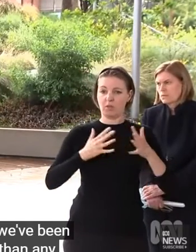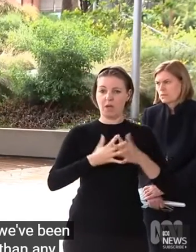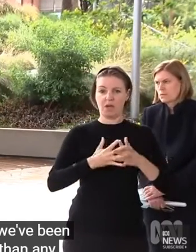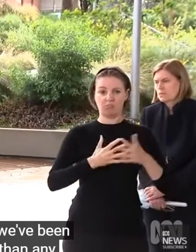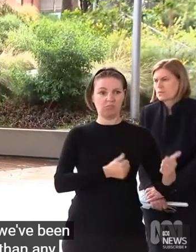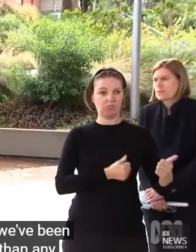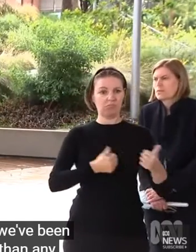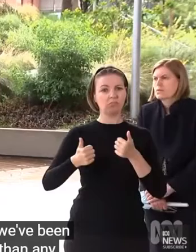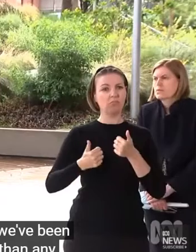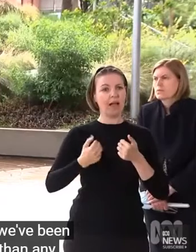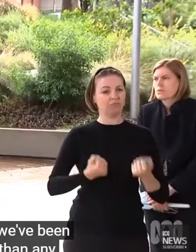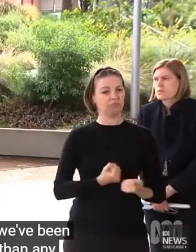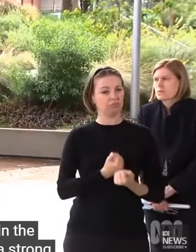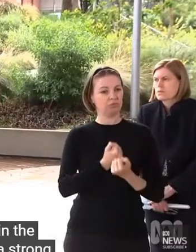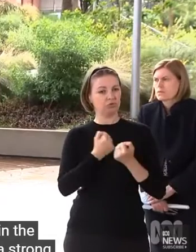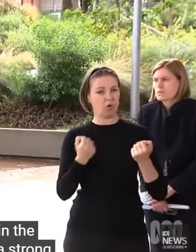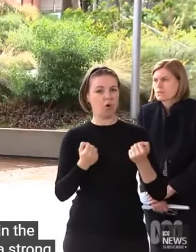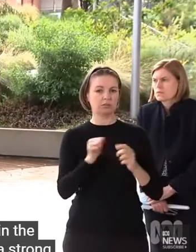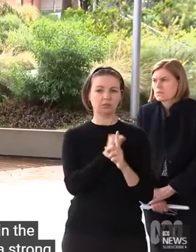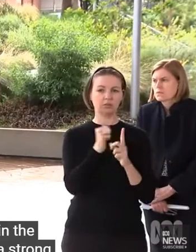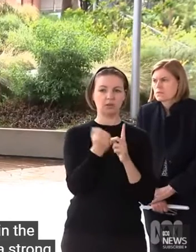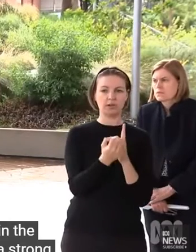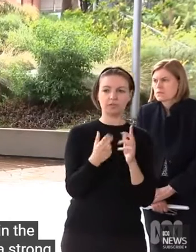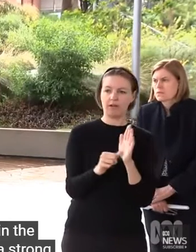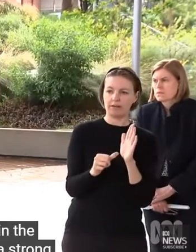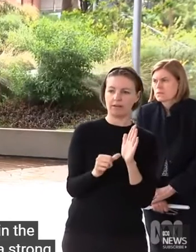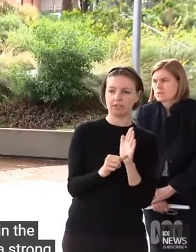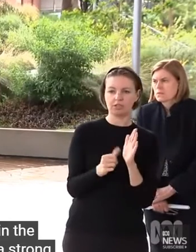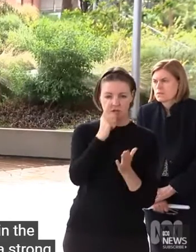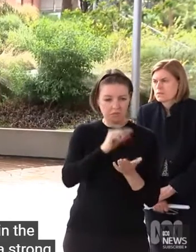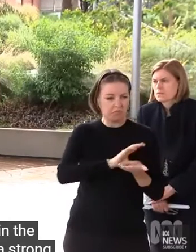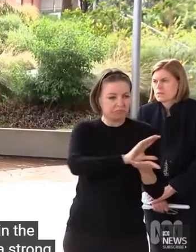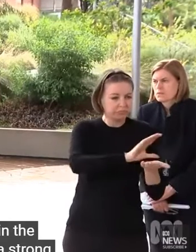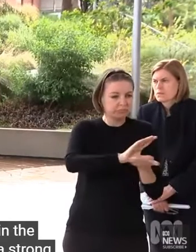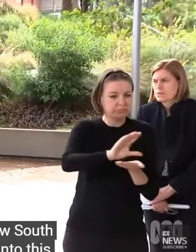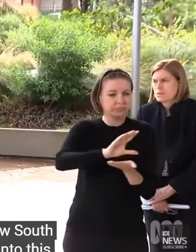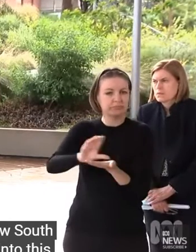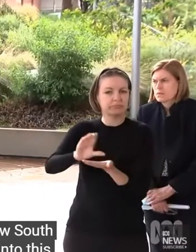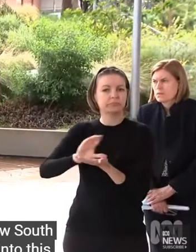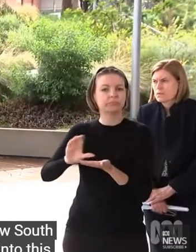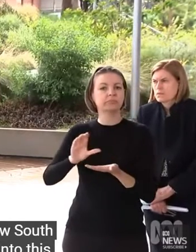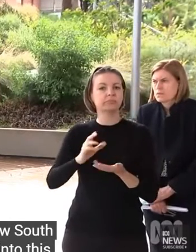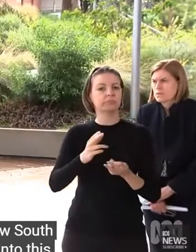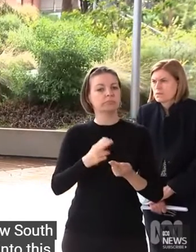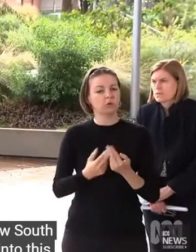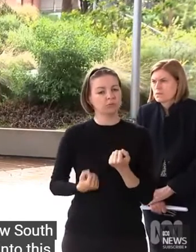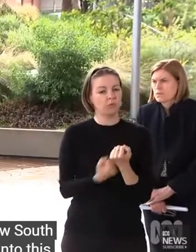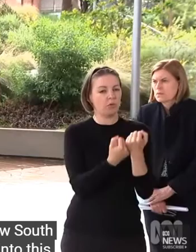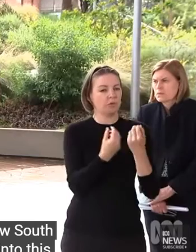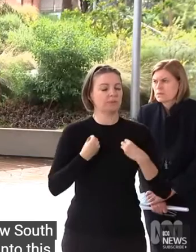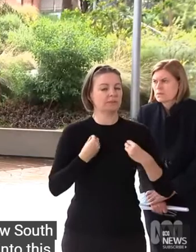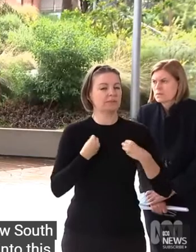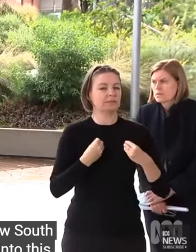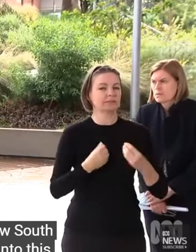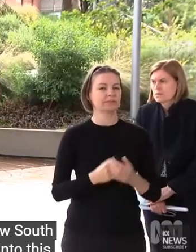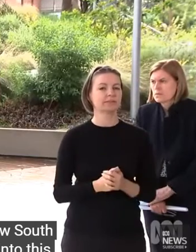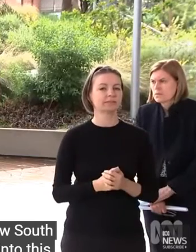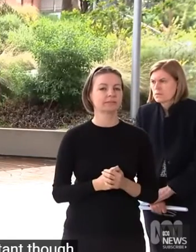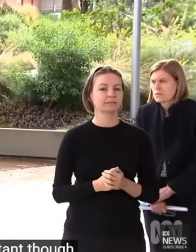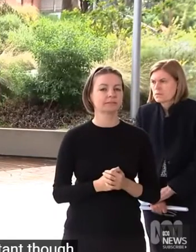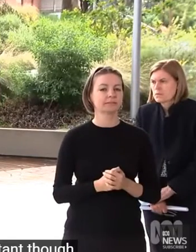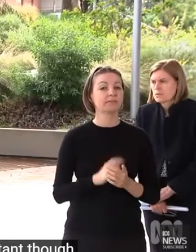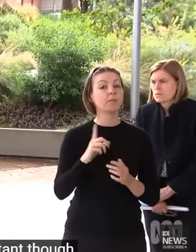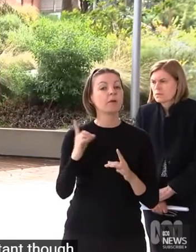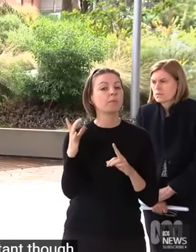strong financial position New South Wales was in going into this pandemic. What's important, though, when you're going through this phase